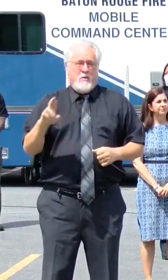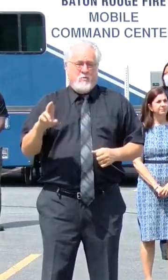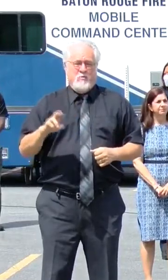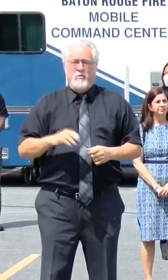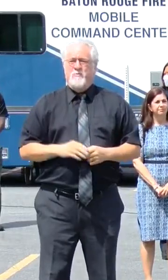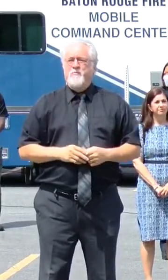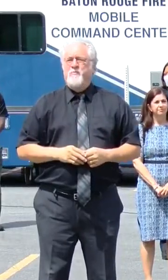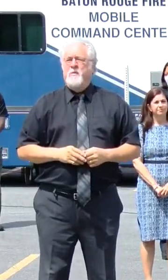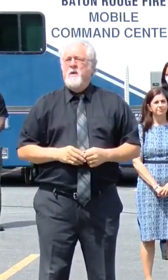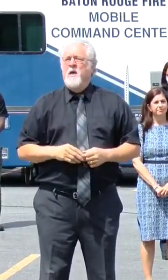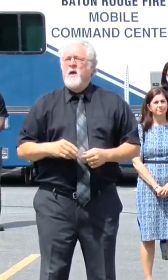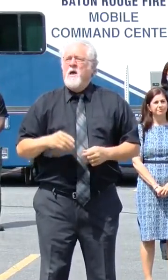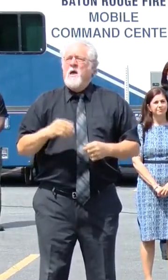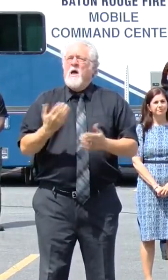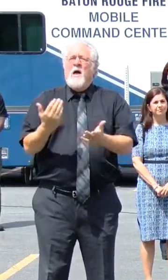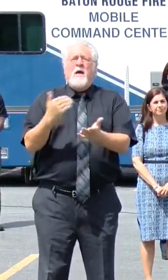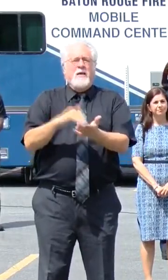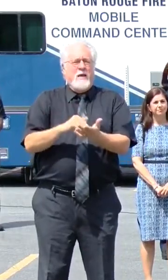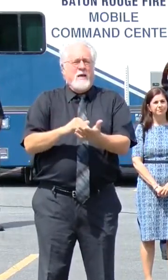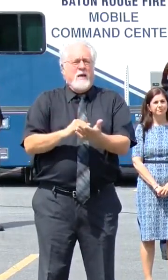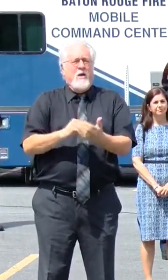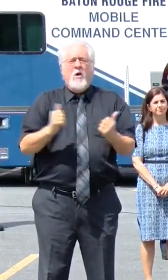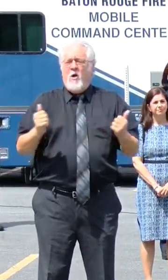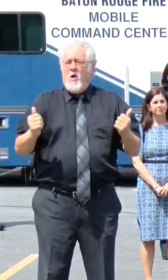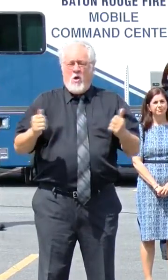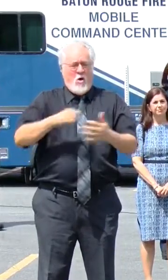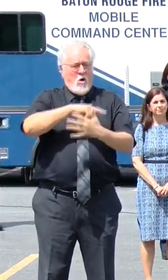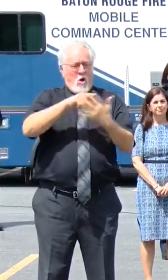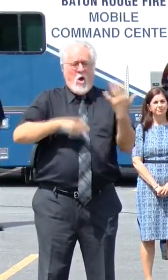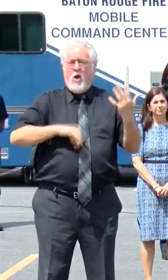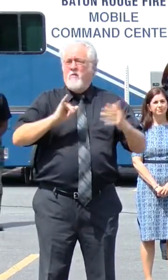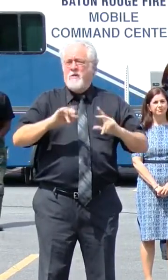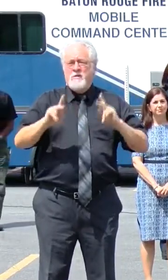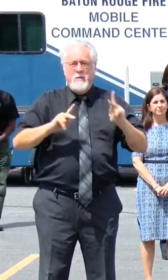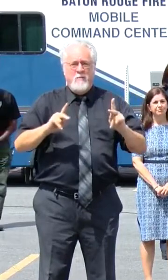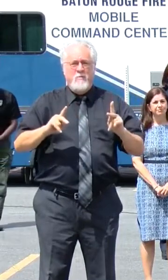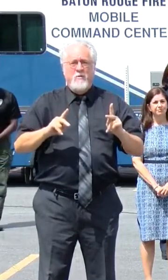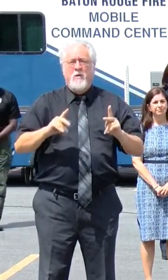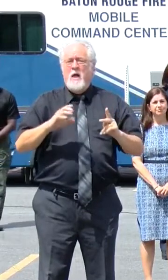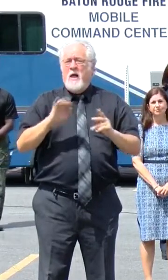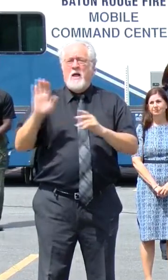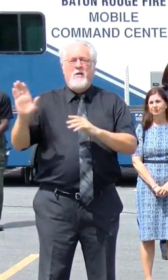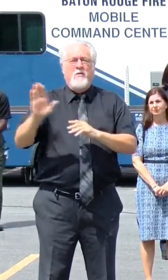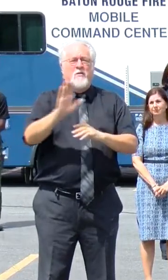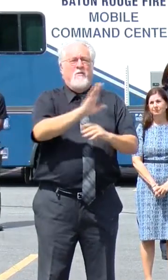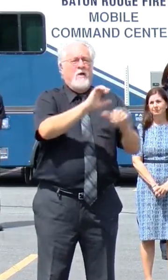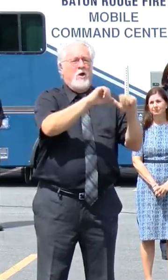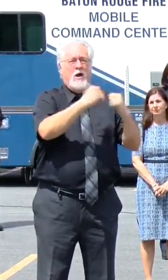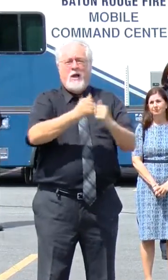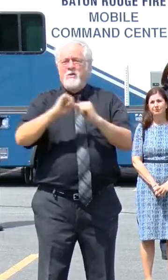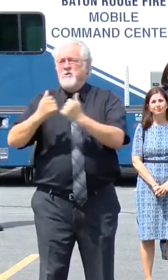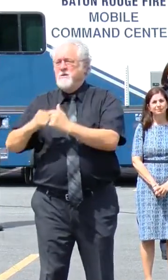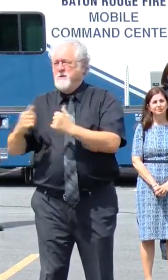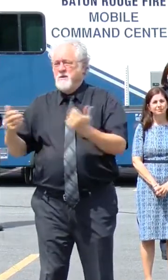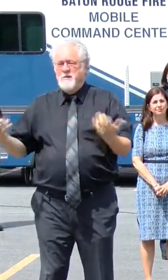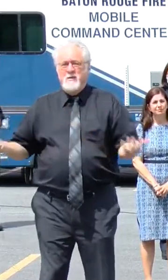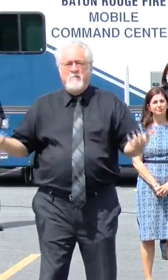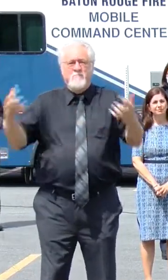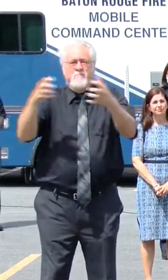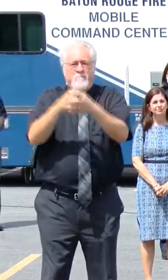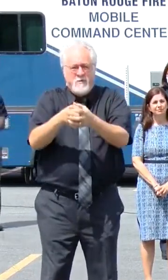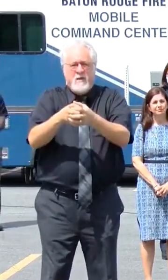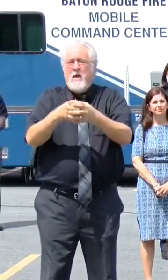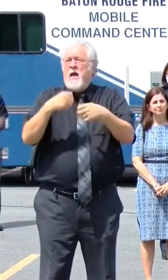Parish. Once again, all of these people in all of the respective agencies came together